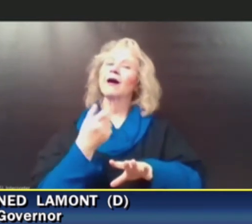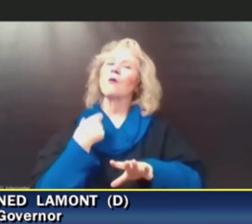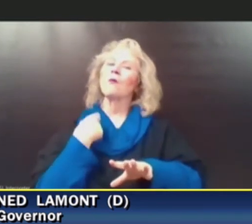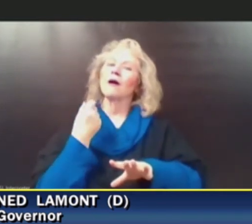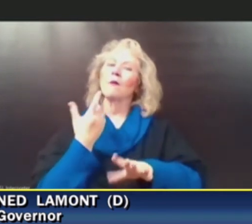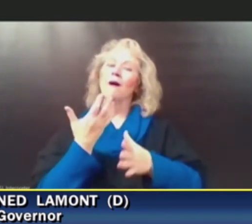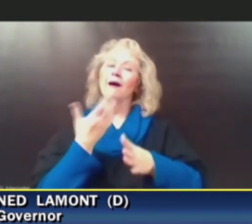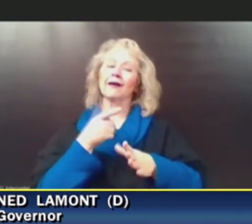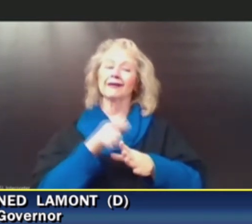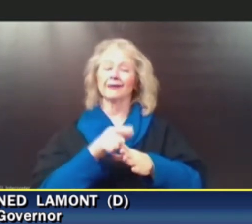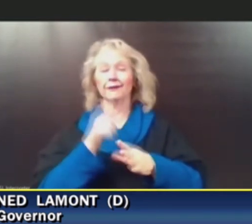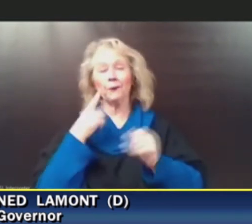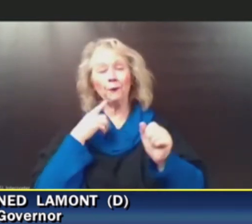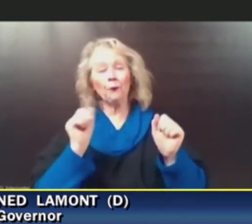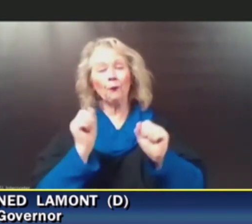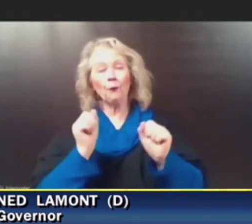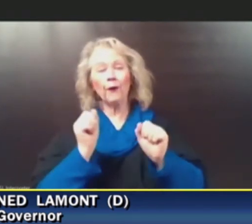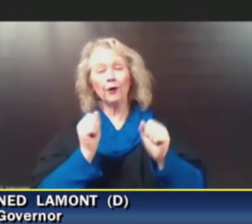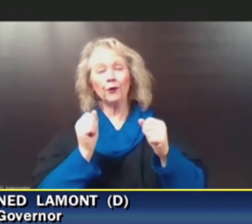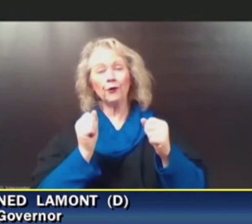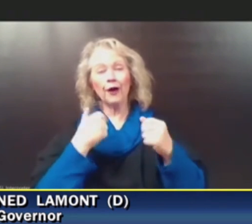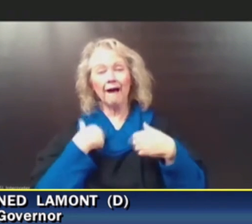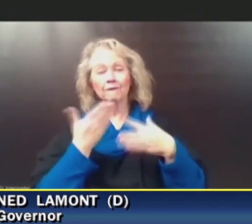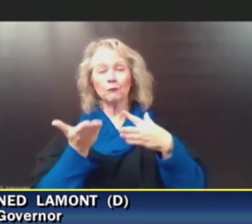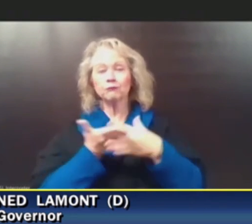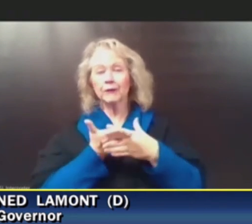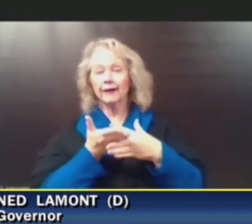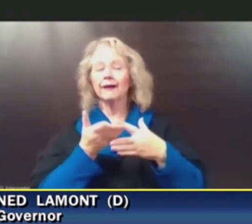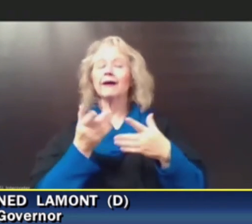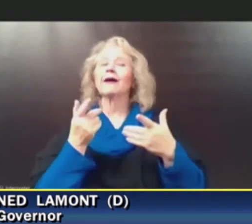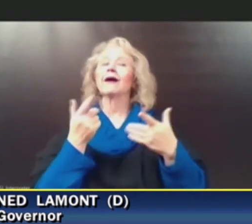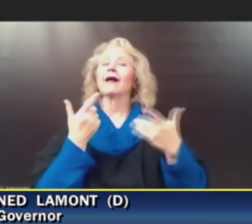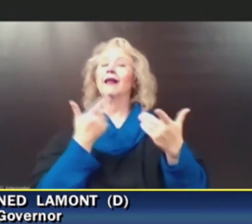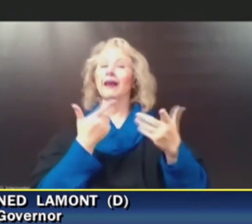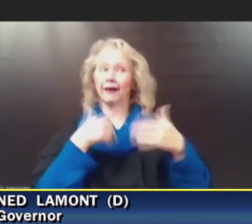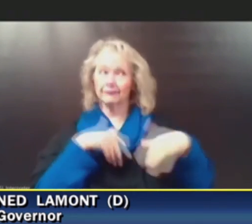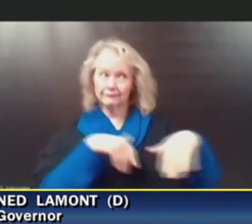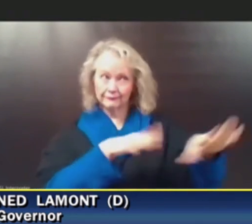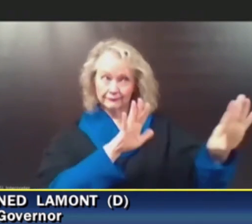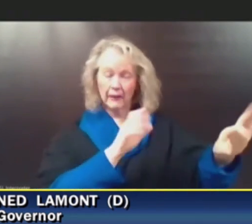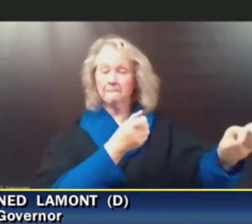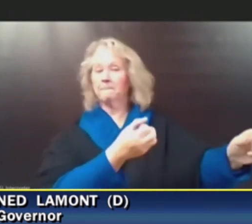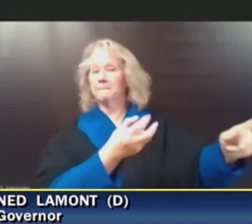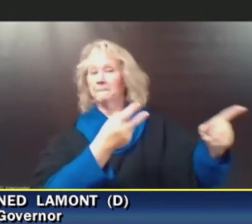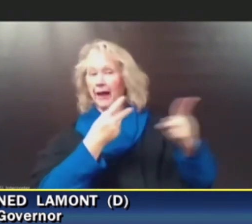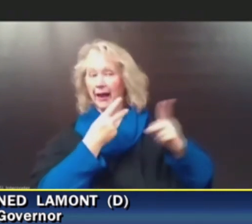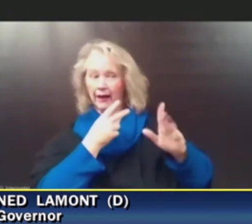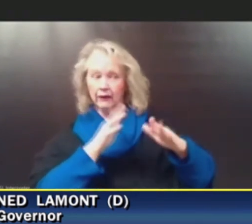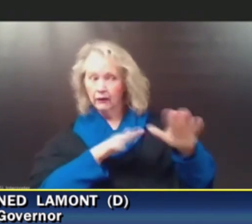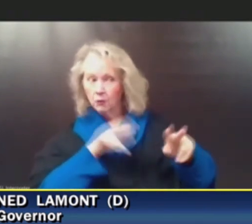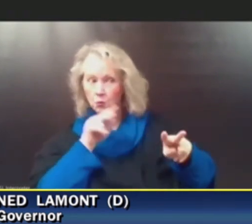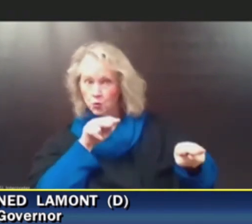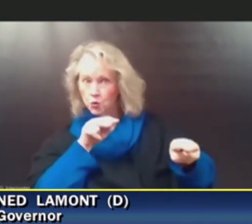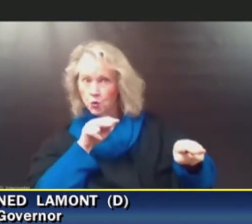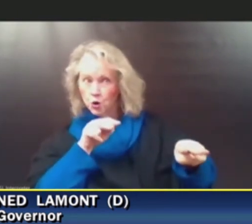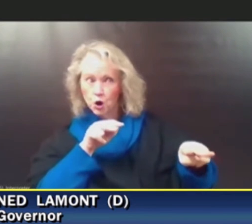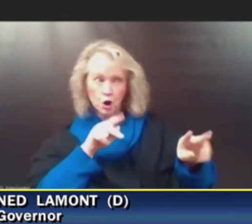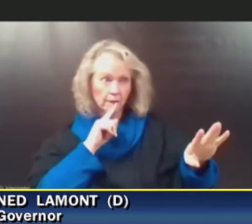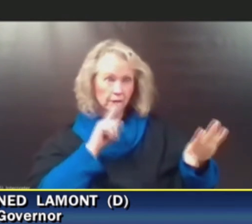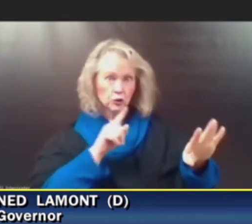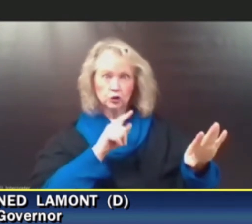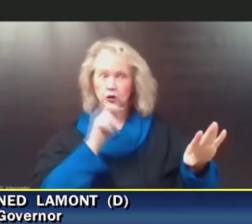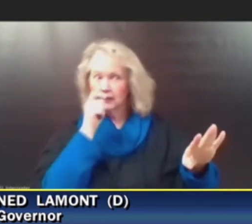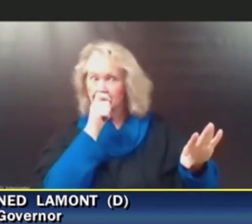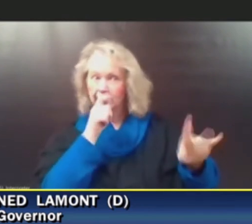winter break. We wanted all the kids coming back, getting a fresh start. We're going to make sure we have rapid tests